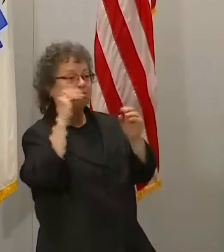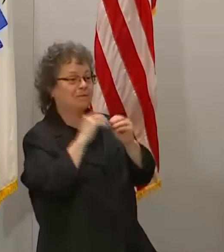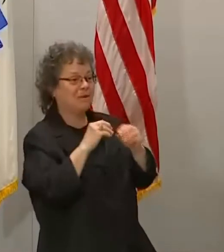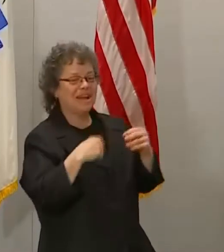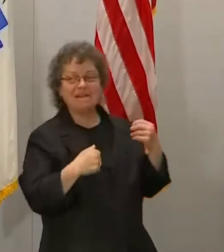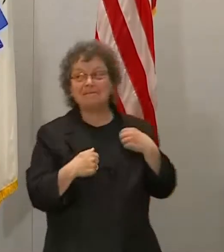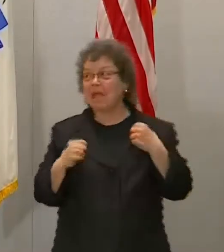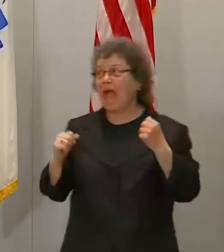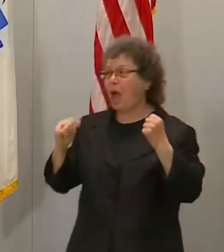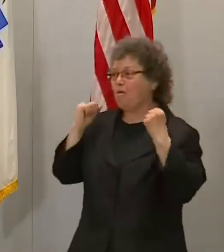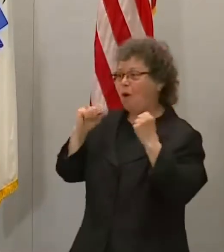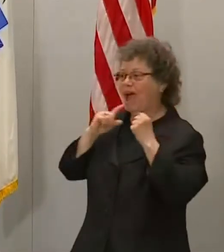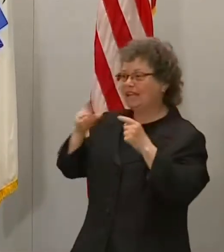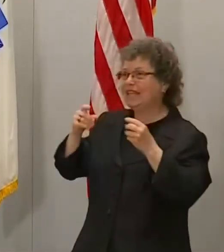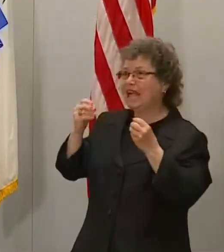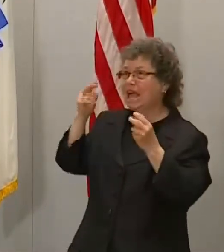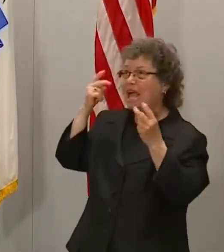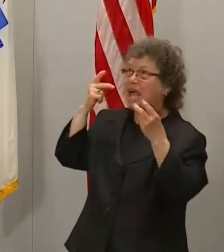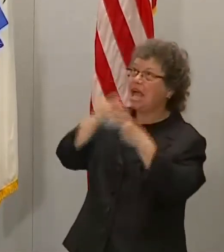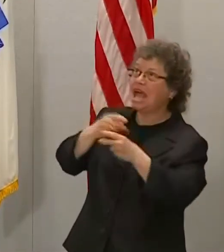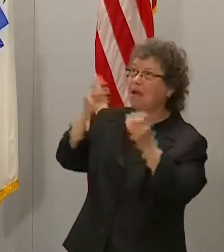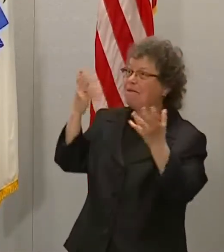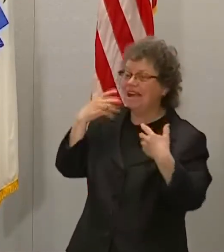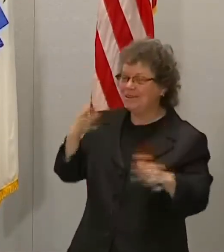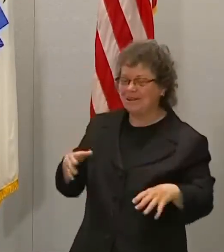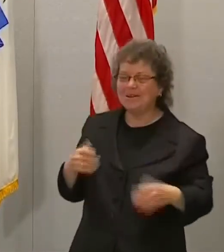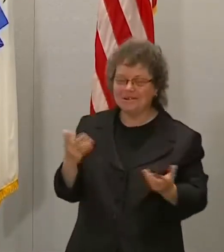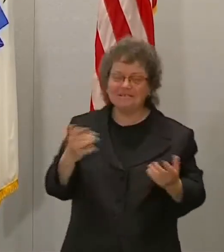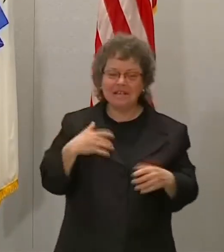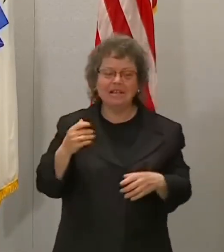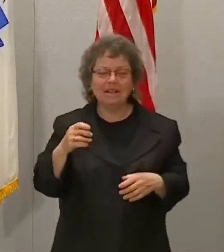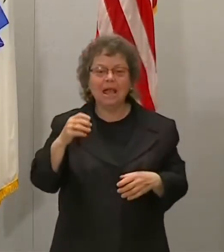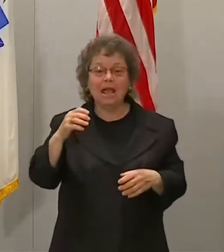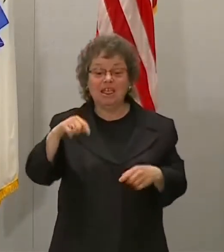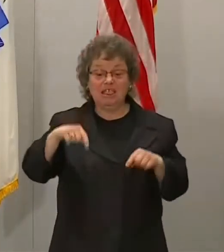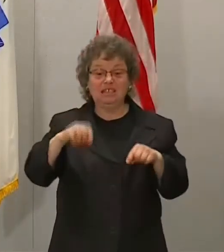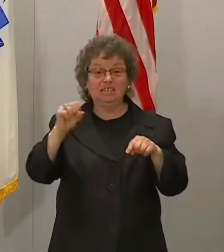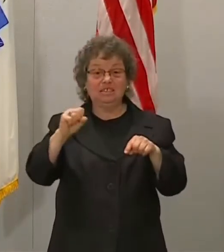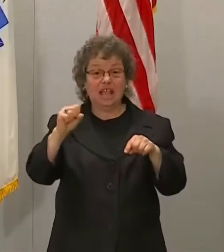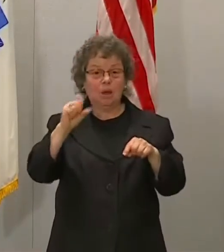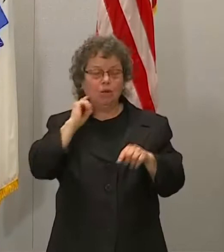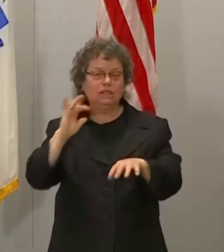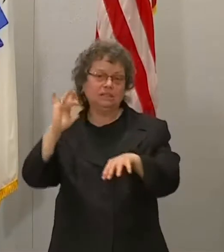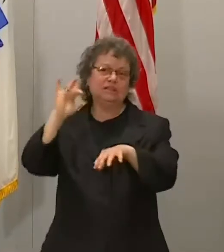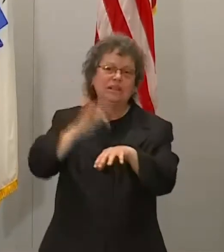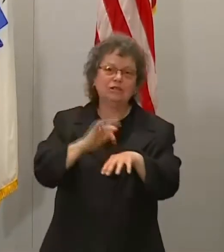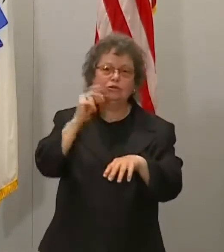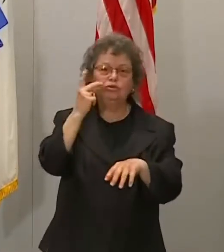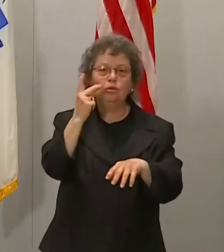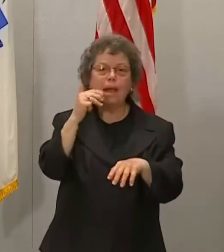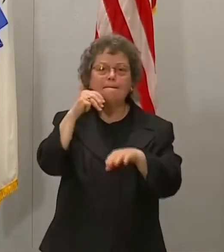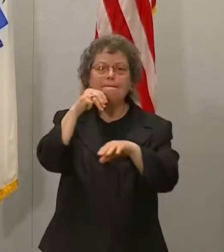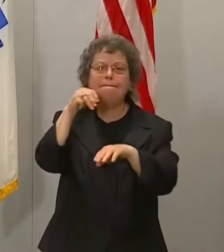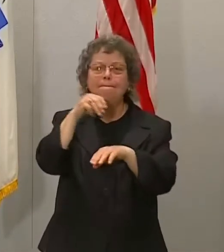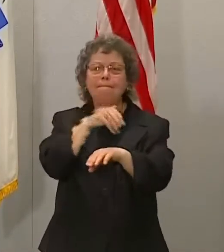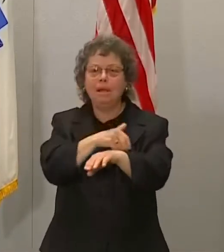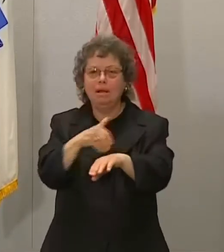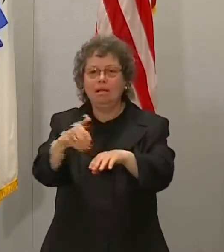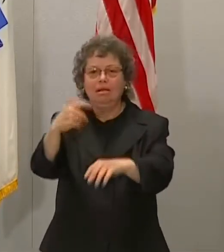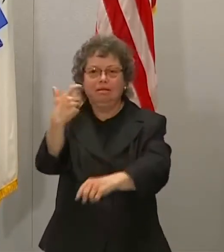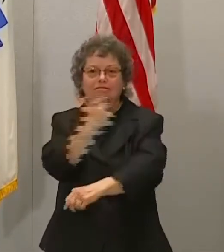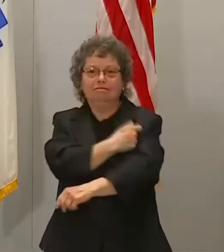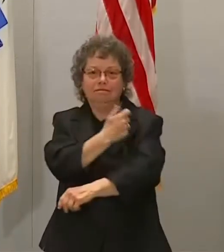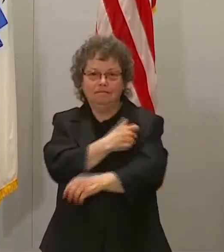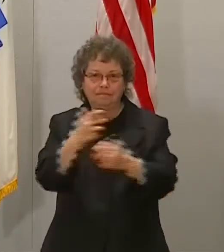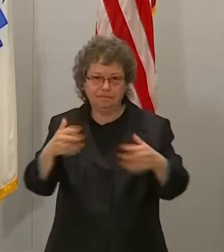significant, yeah, right. And we'll have 2 million people done probably by Saturday. I think by the time you get to Memorial